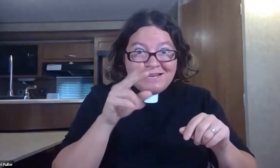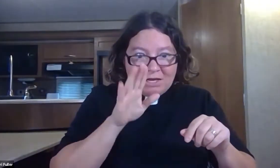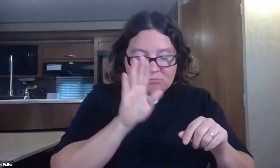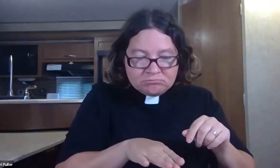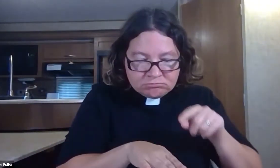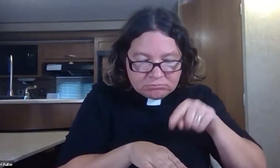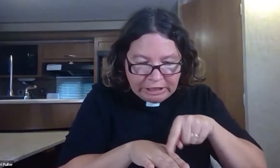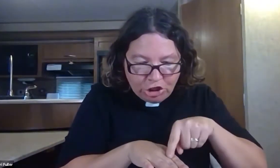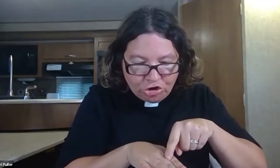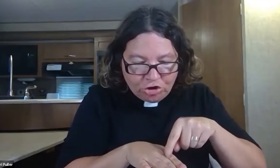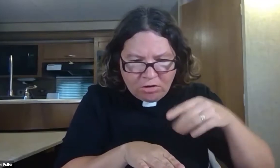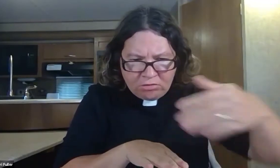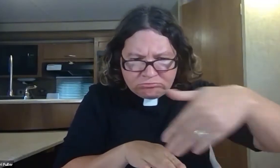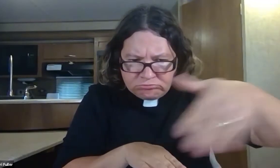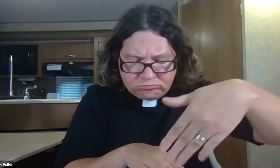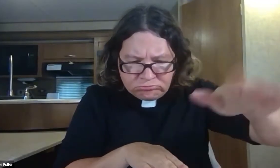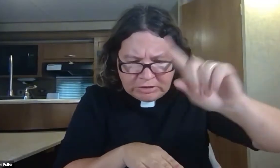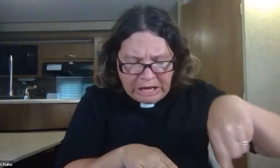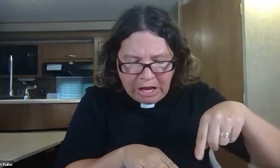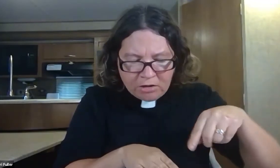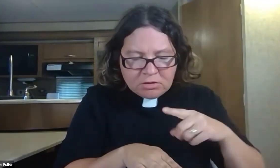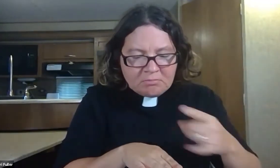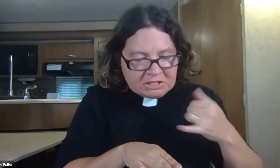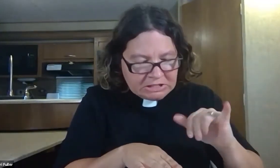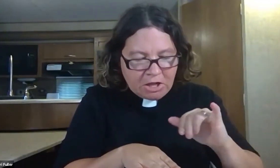Even though we don't know what's going to happen, we can see as far as our feet